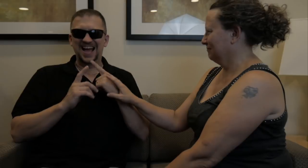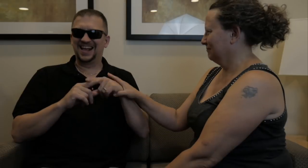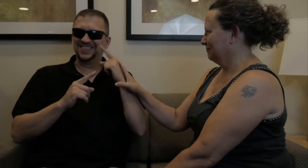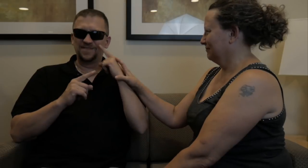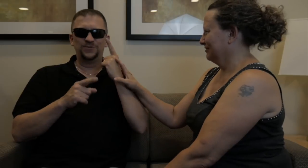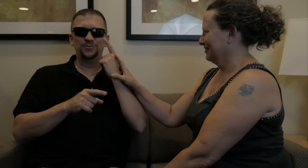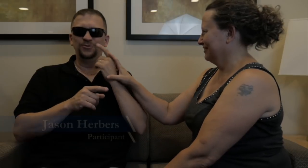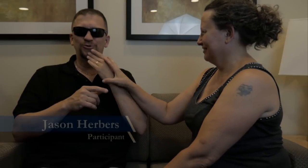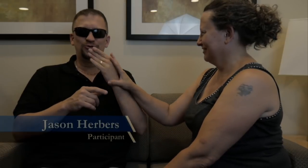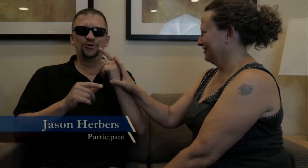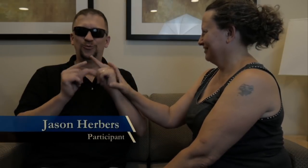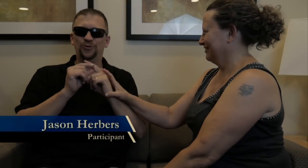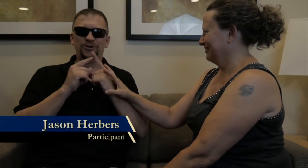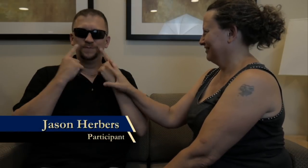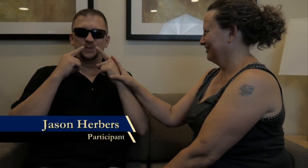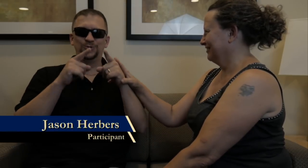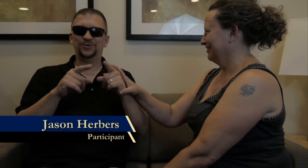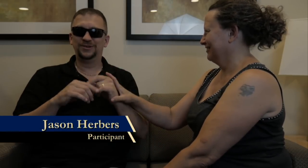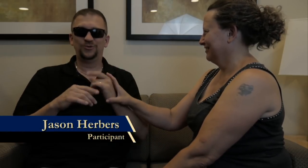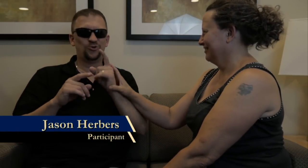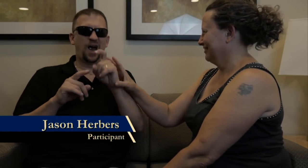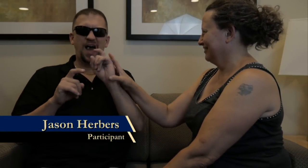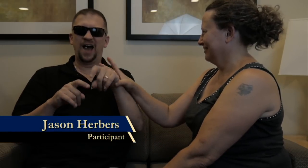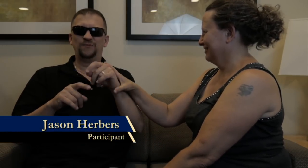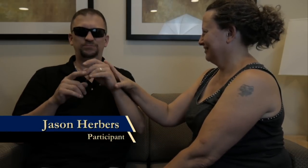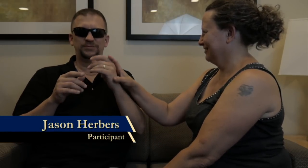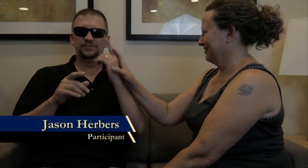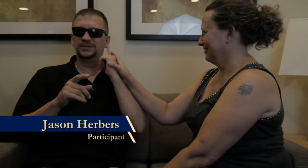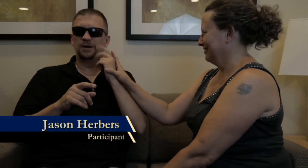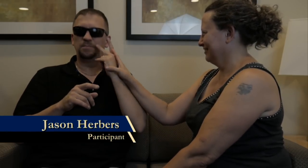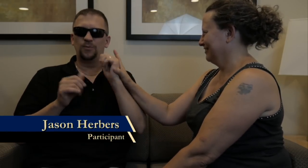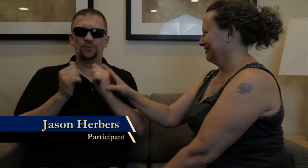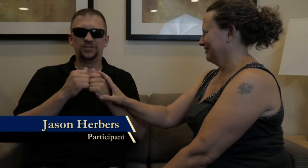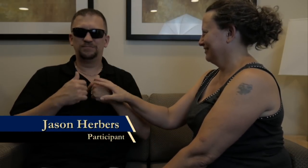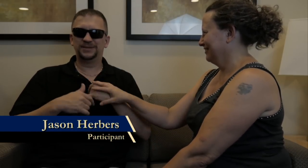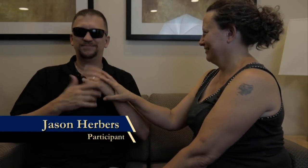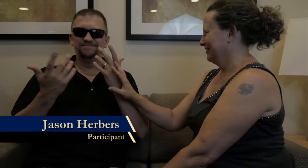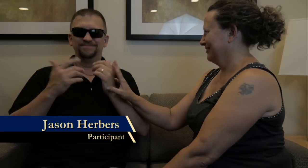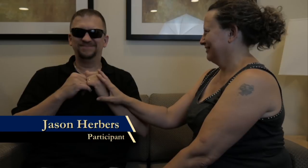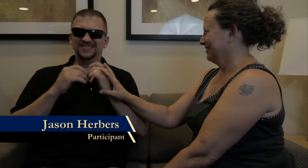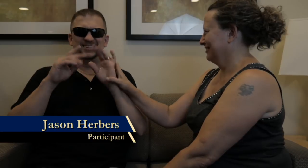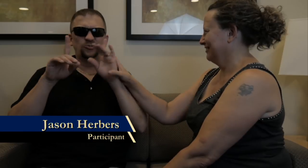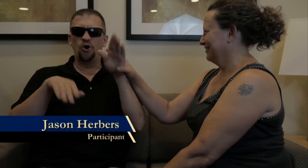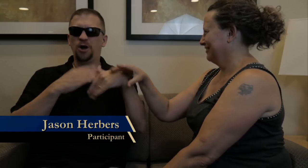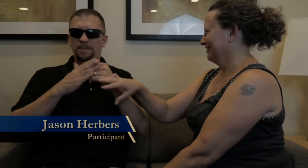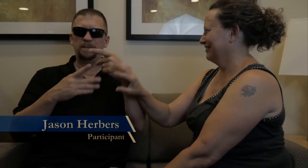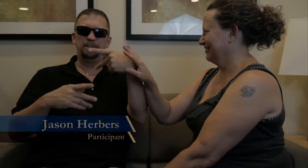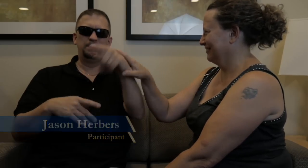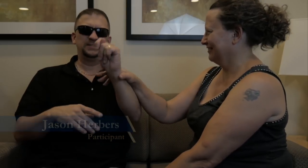I can't think of a good word for you. You had to have experienced it with me. It's all about P.T.